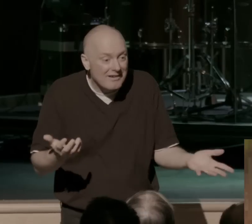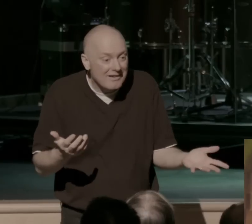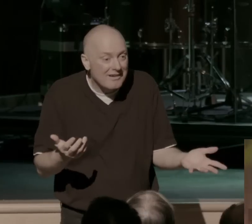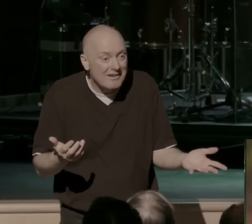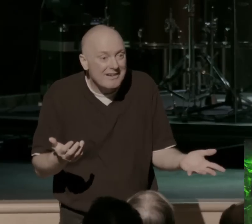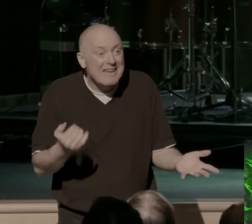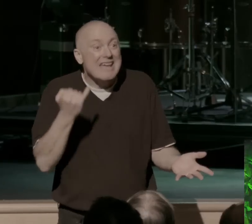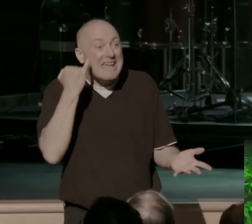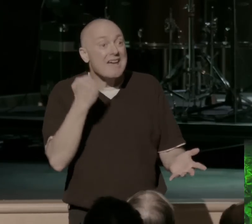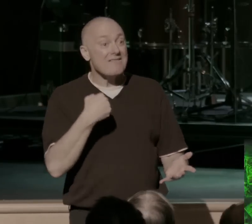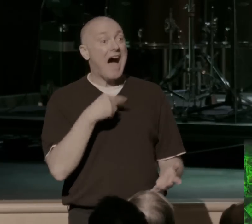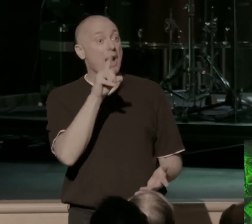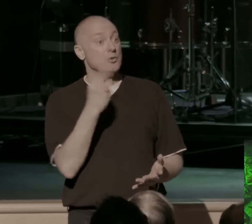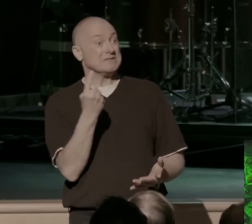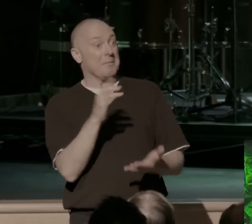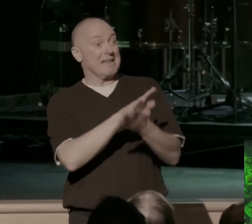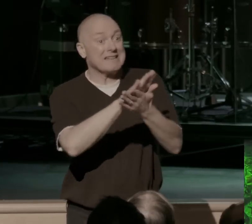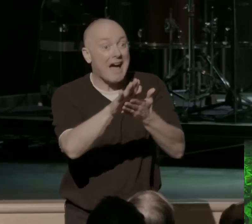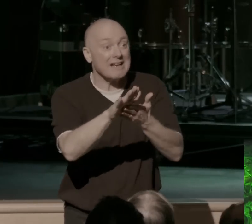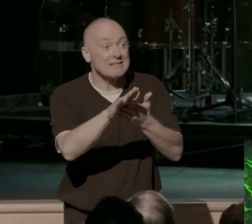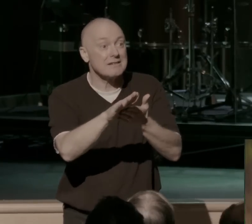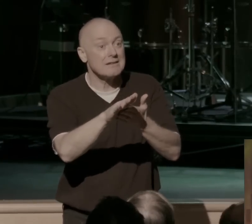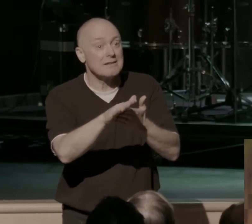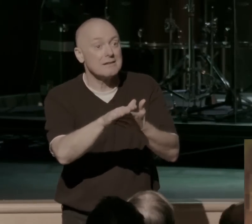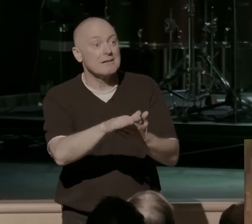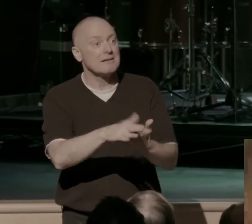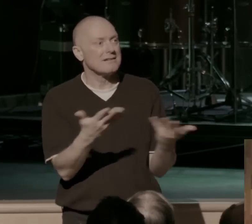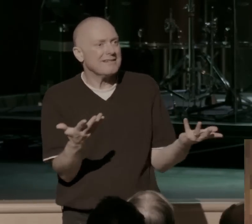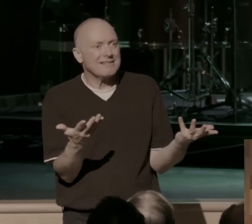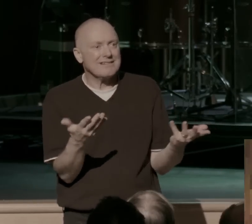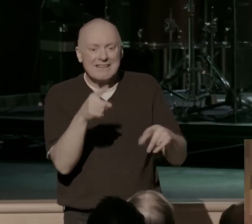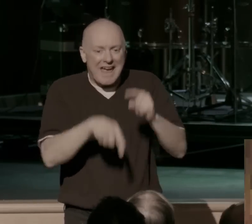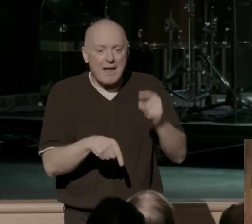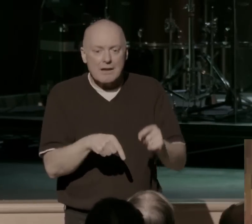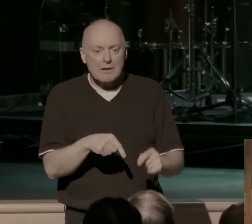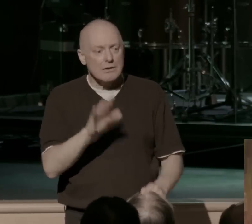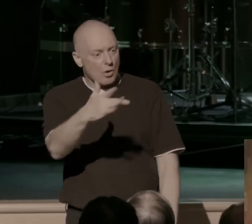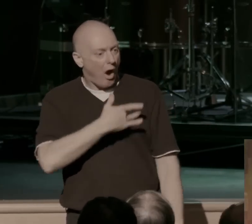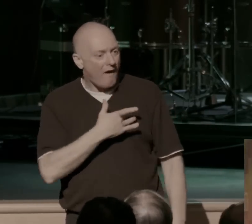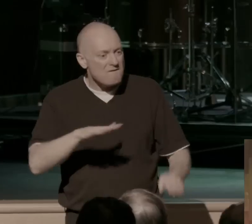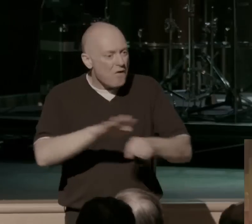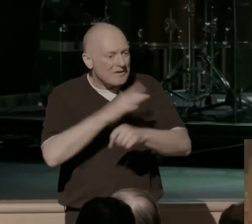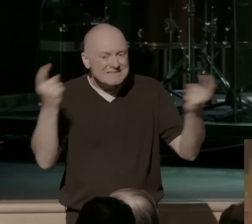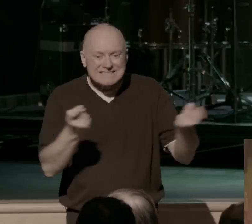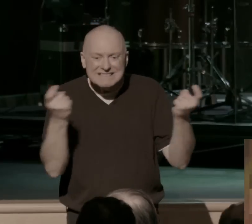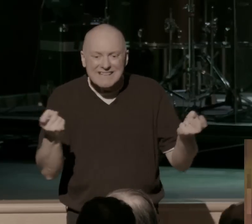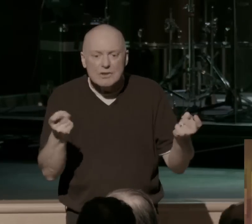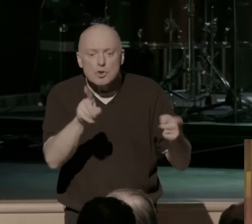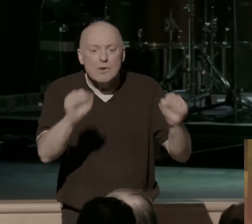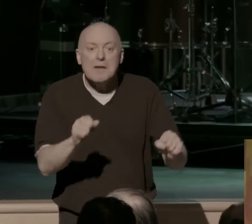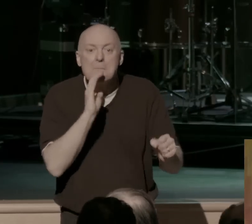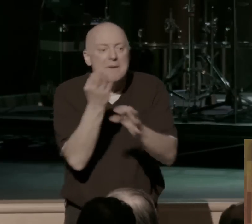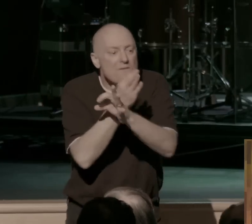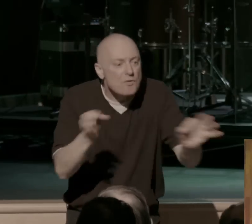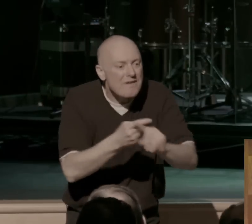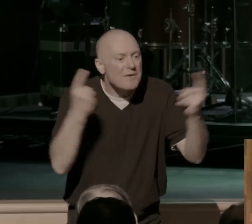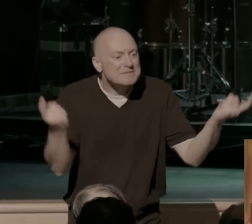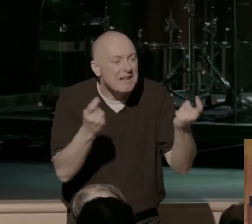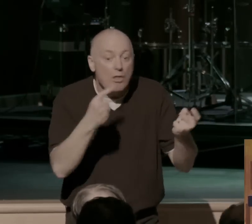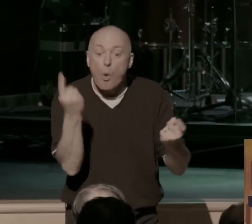nice, because my heart is full of sin. That's what Jesus is saying. He said, need to be set free from this sin, and the only way for this to